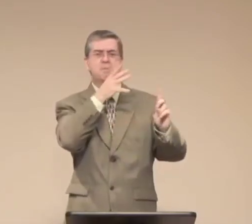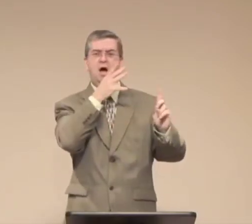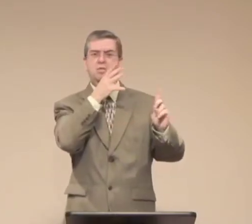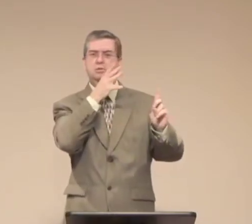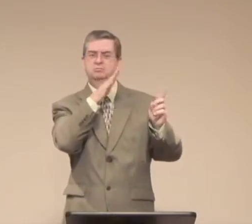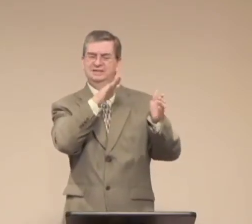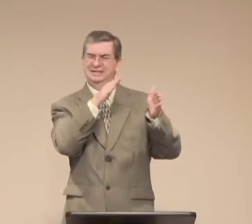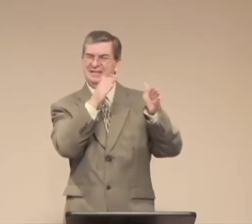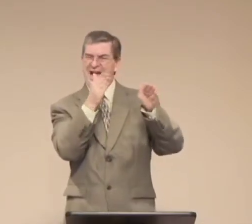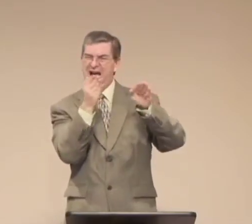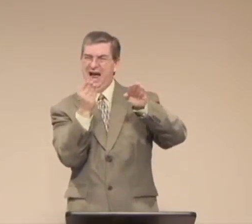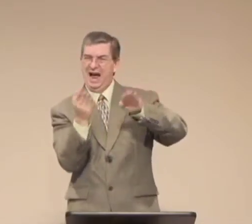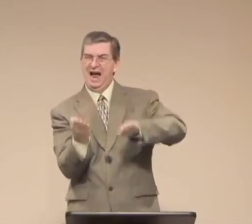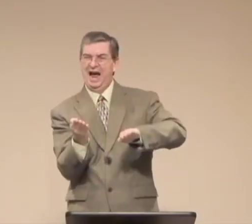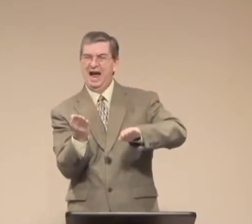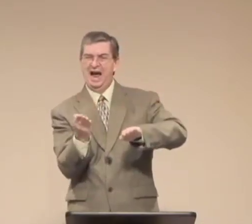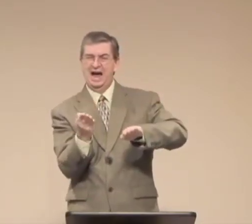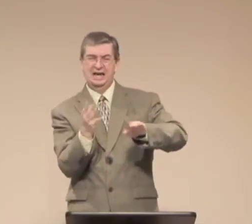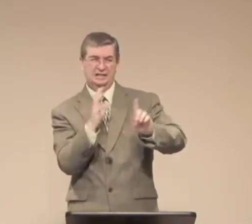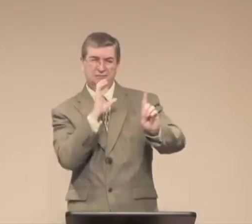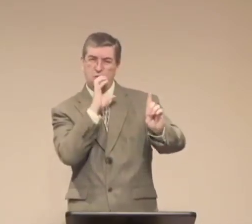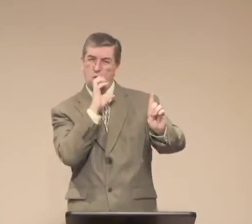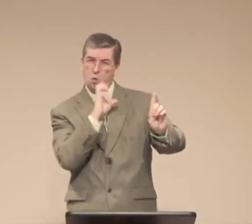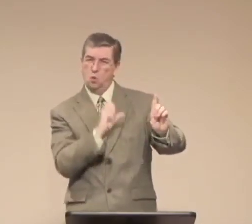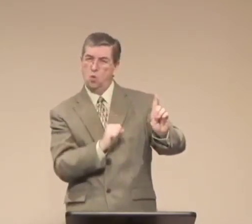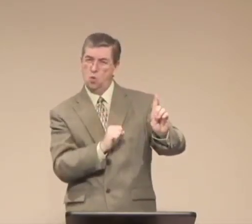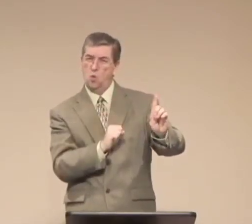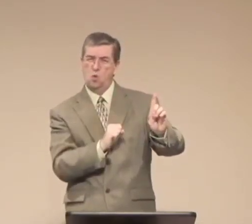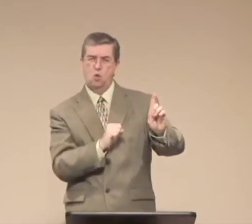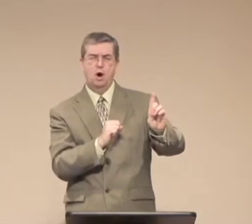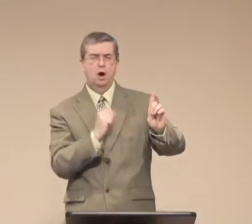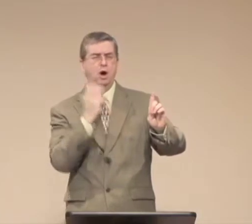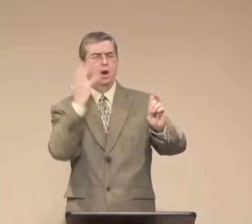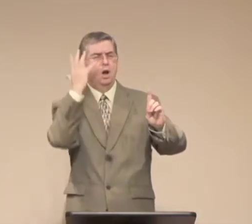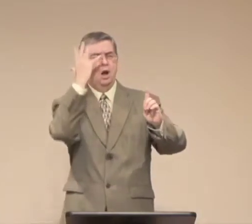Just this morning when I shared my testimony about my mom passing away,